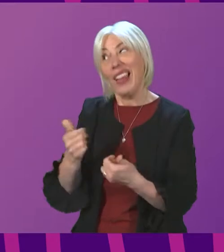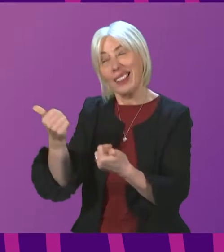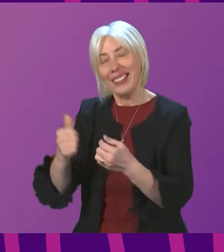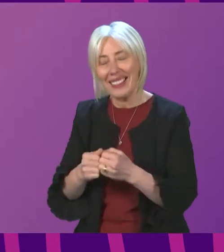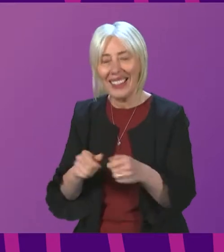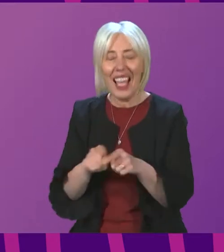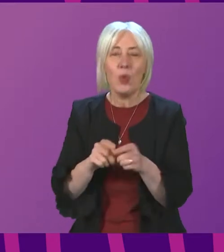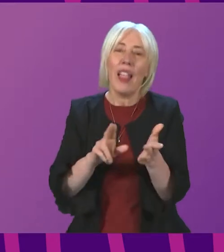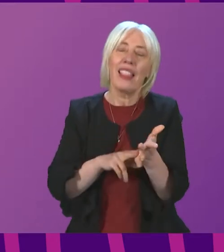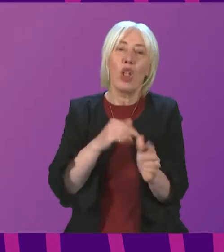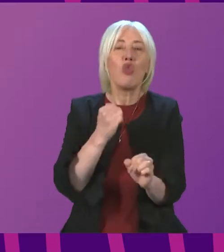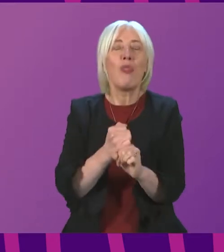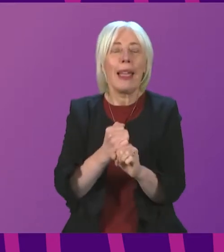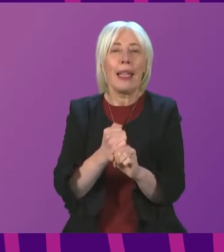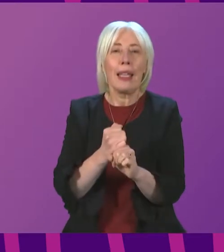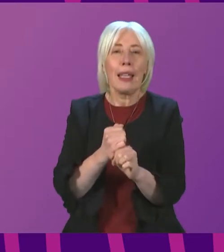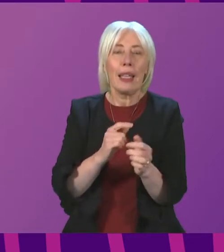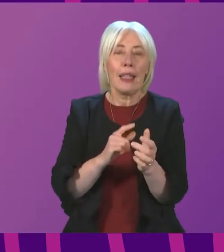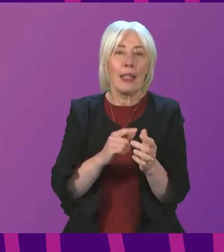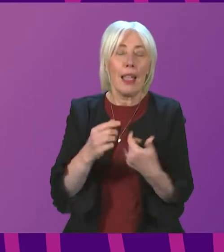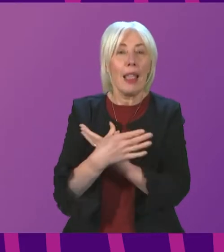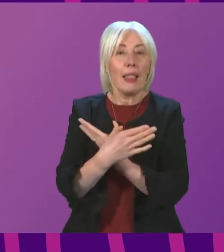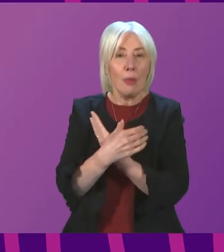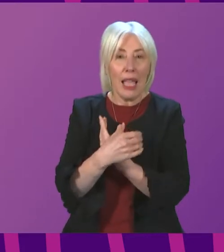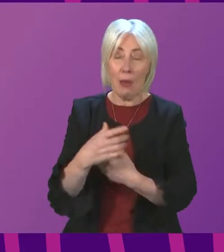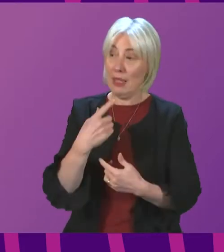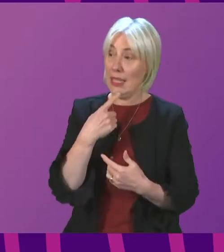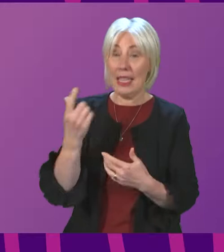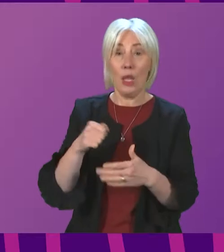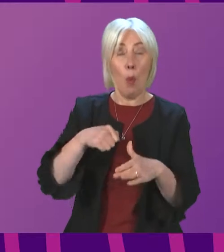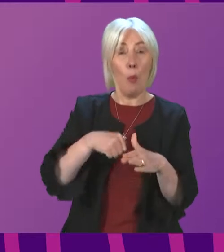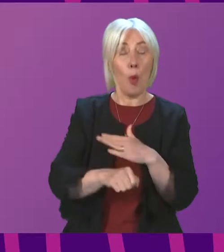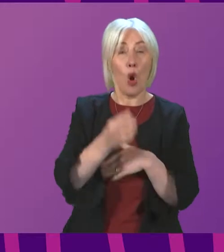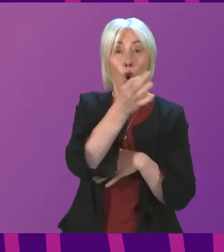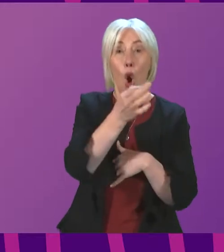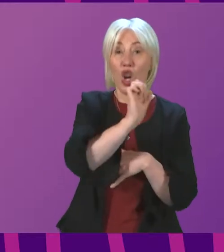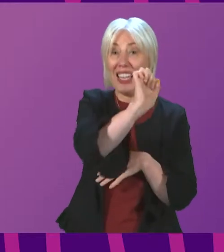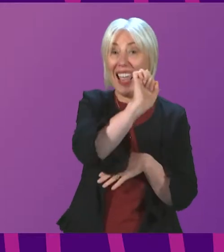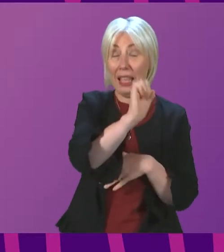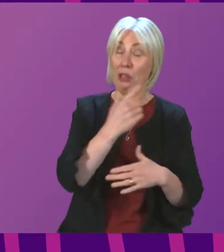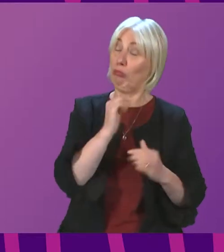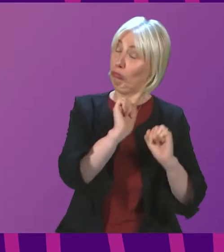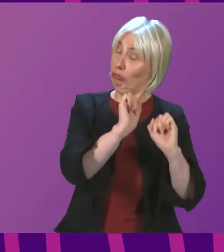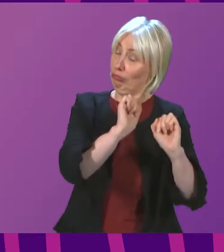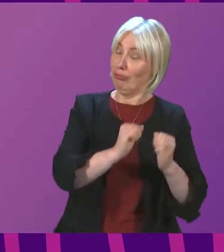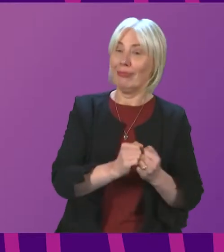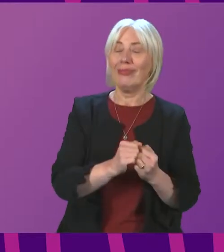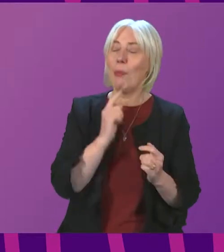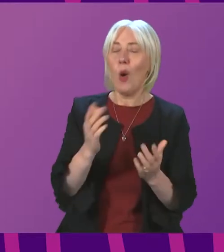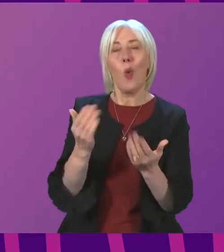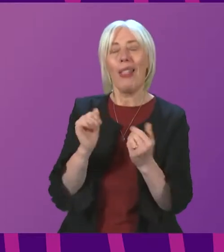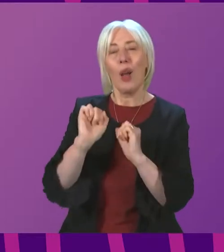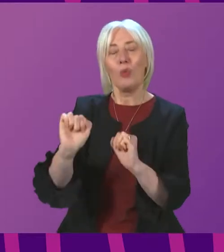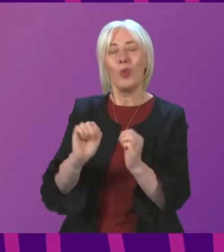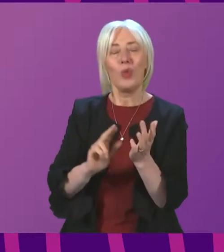Neil Gray, who I think today Liberal Democrats will claim as one of those, given that he was actually born in Orkney, and we welcome him to his